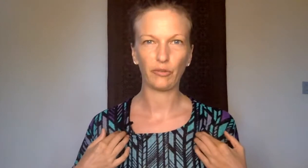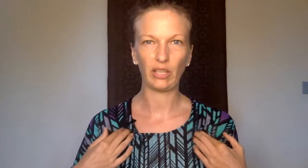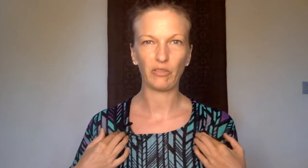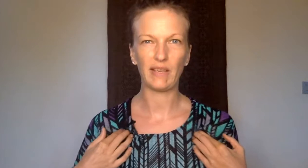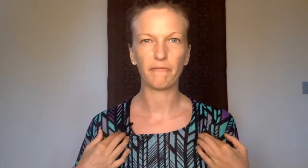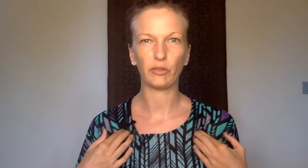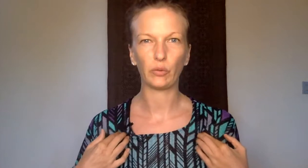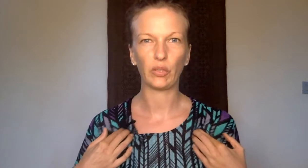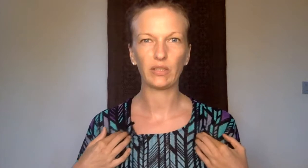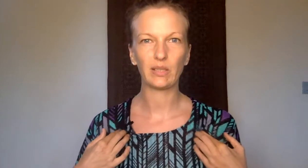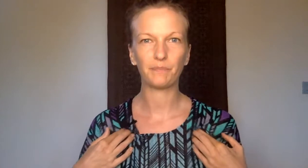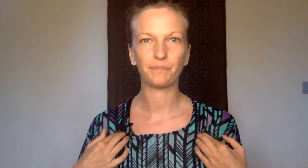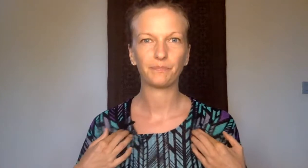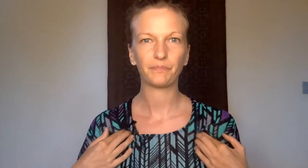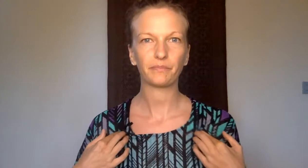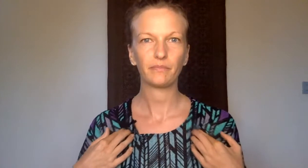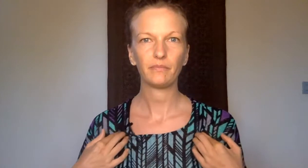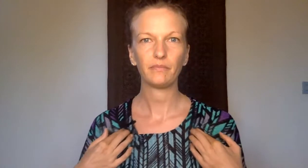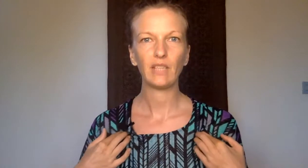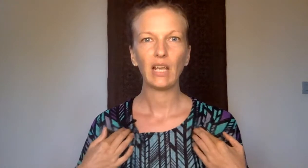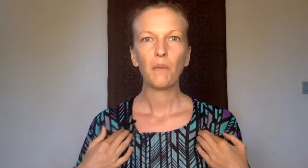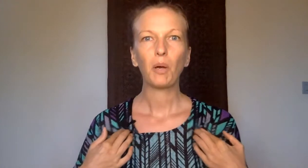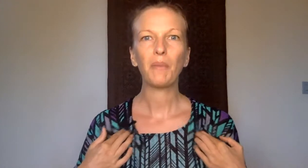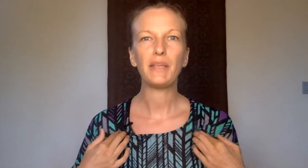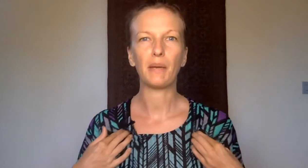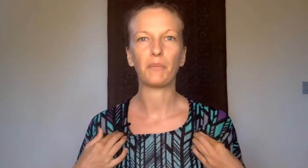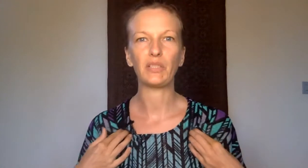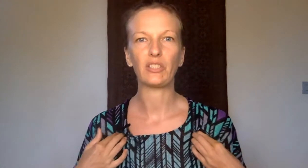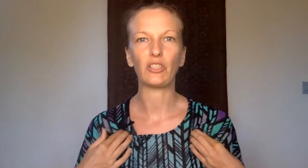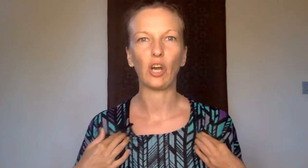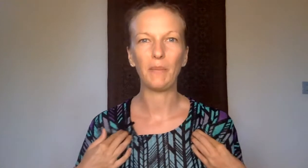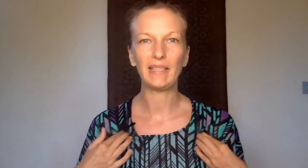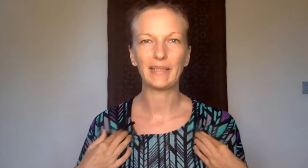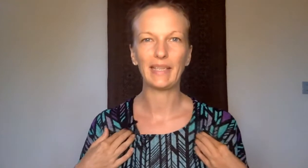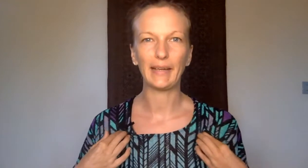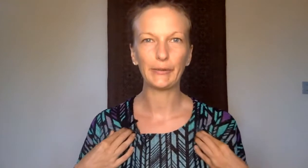feeling resentful towards. Pop that number into the comments now.